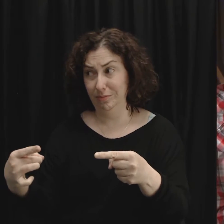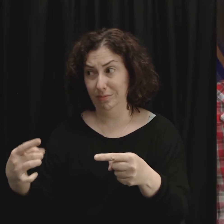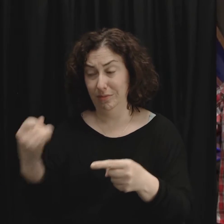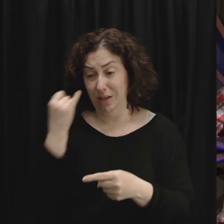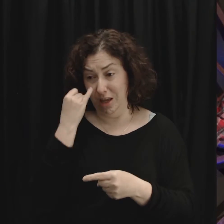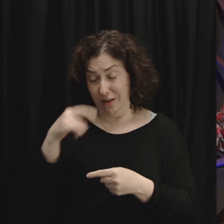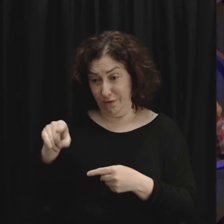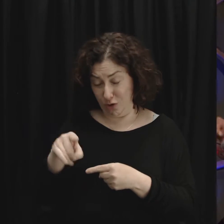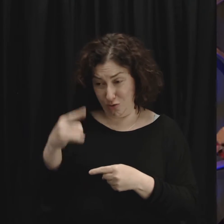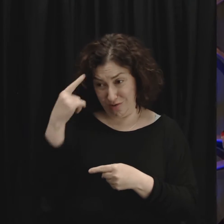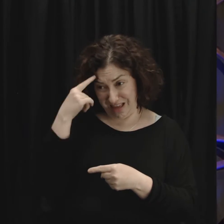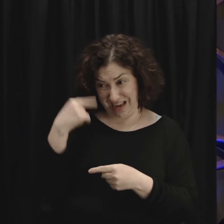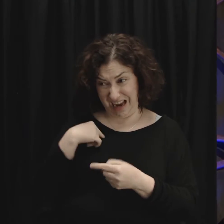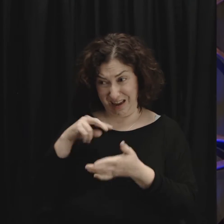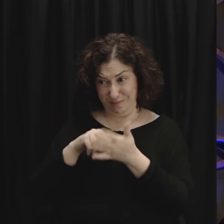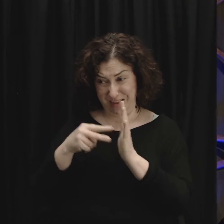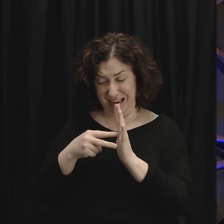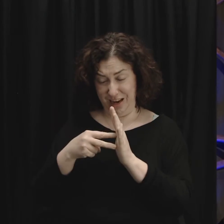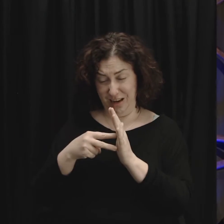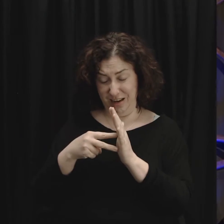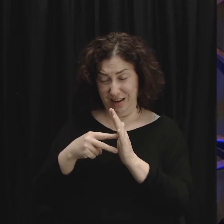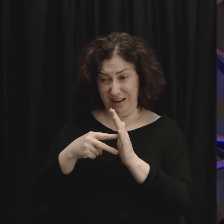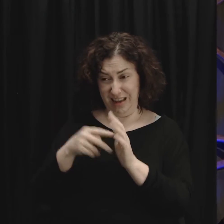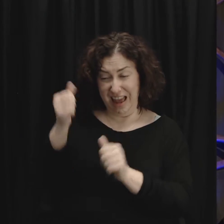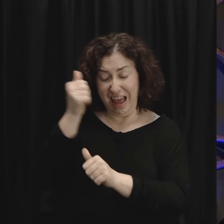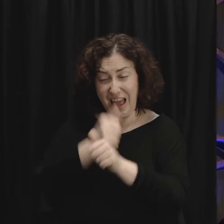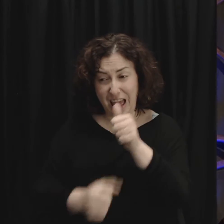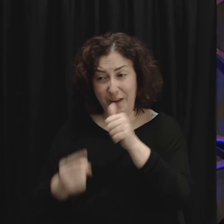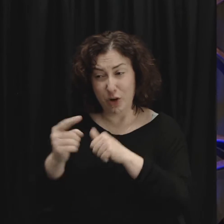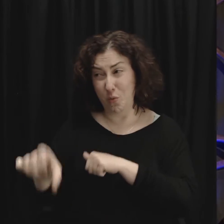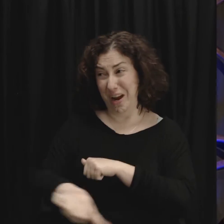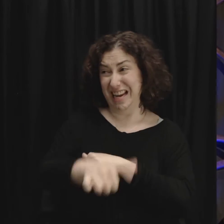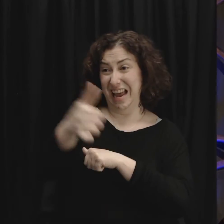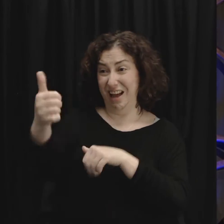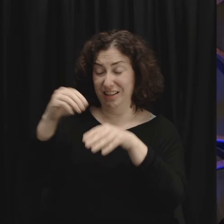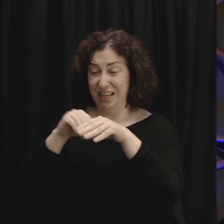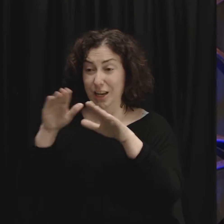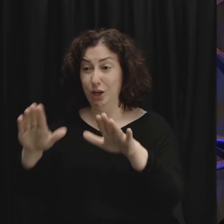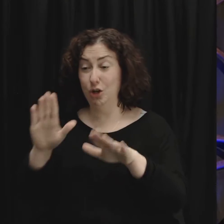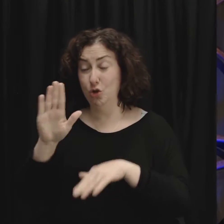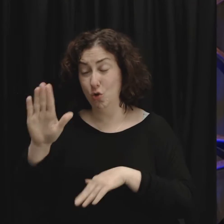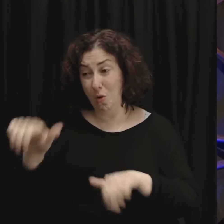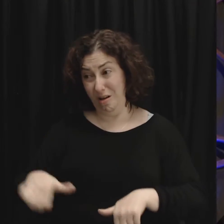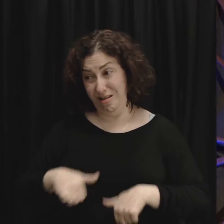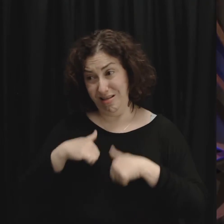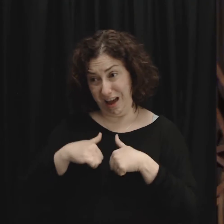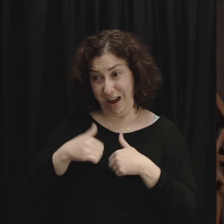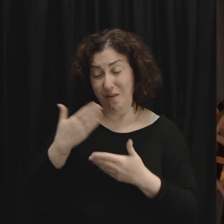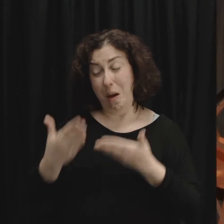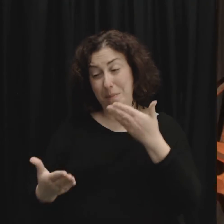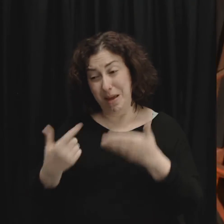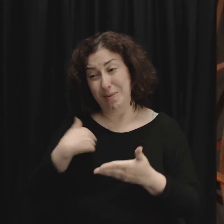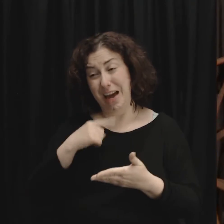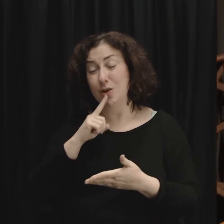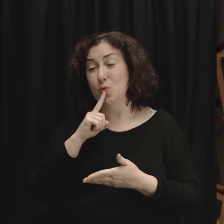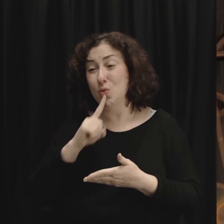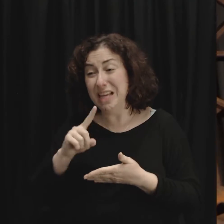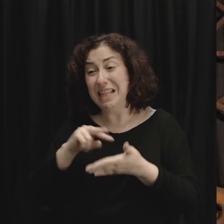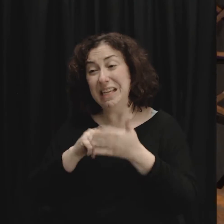I might actually be talking about you. That might actually be one of the signs of just how emotionally unhealthy you